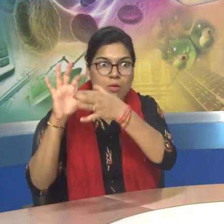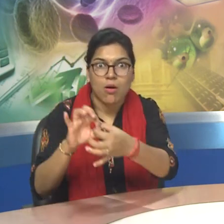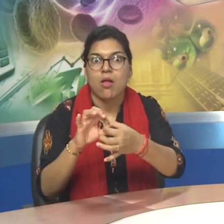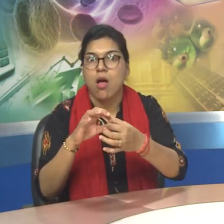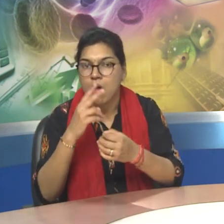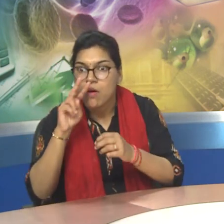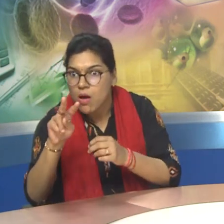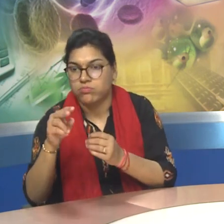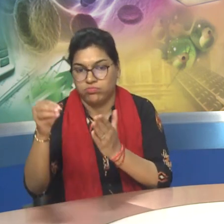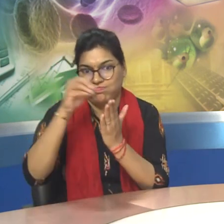current topics.